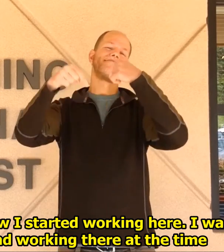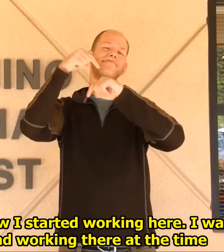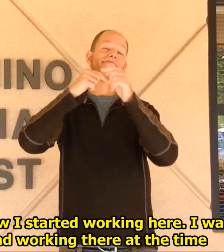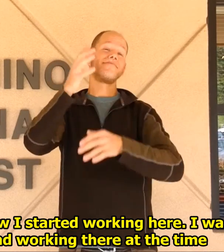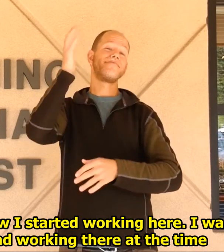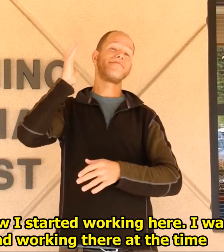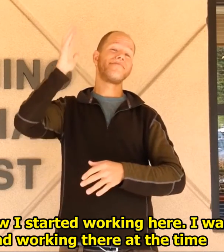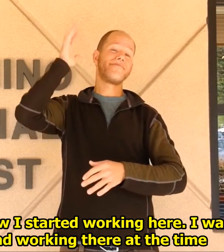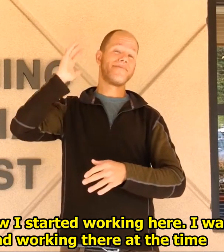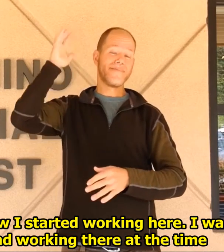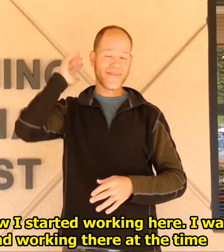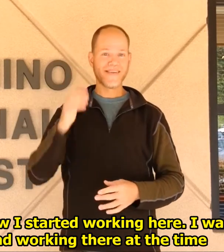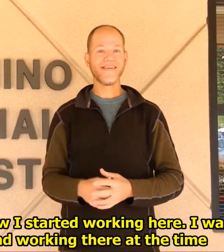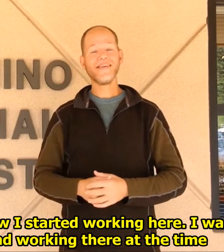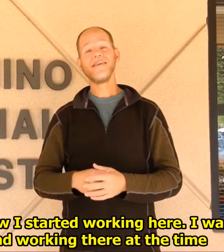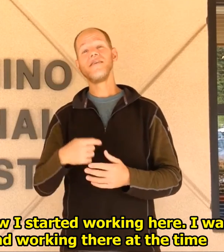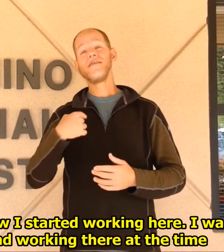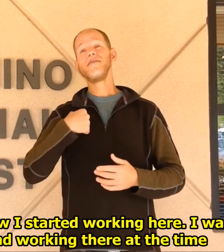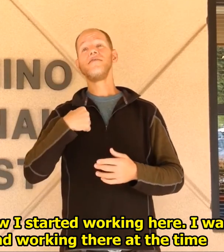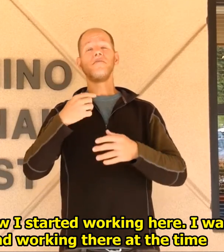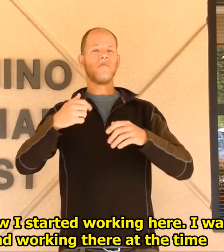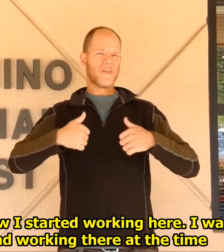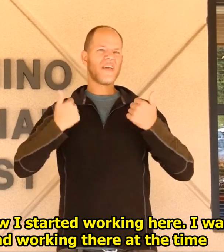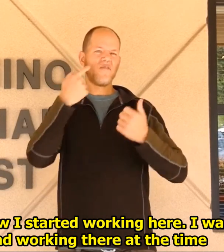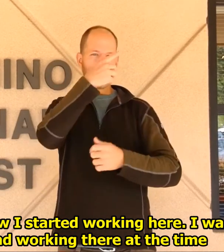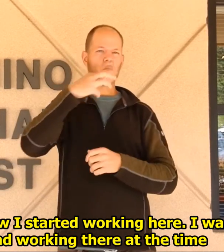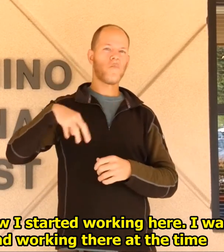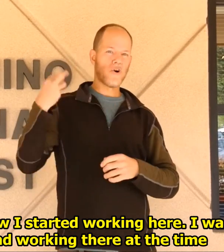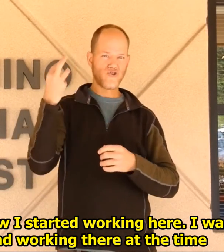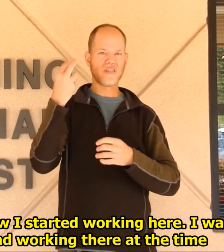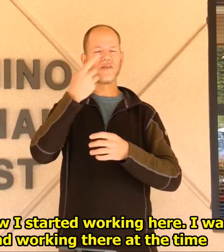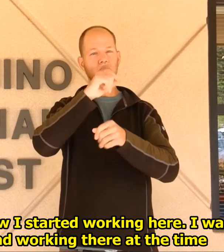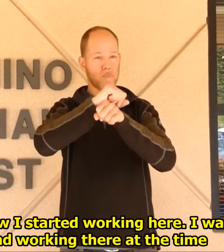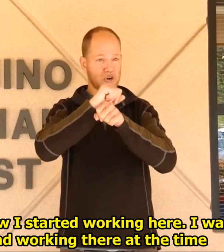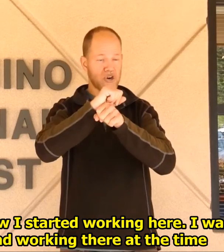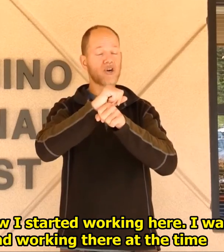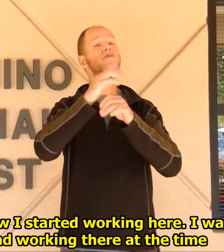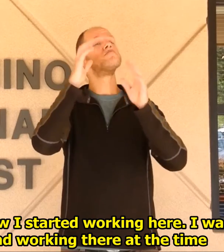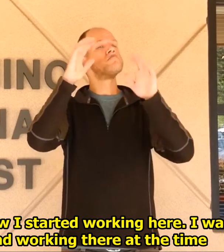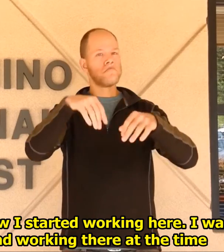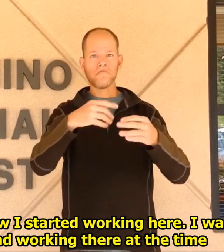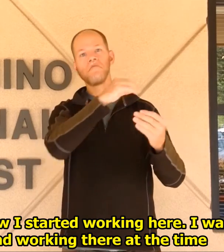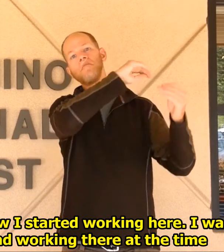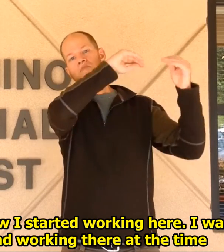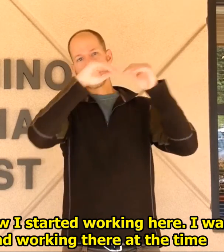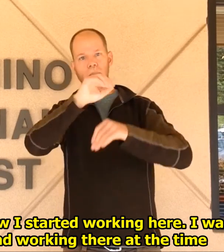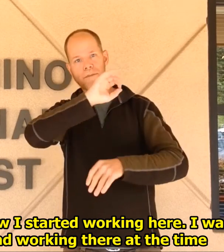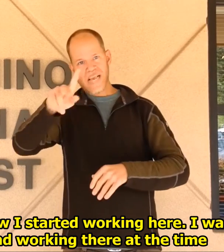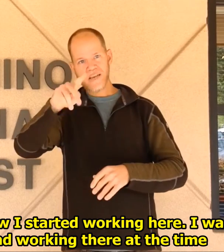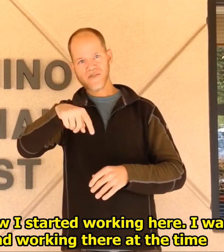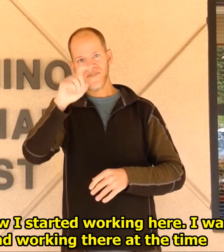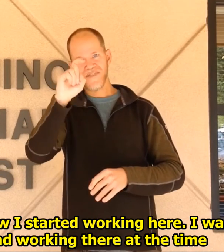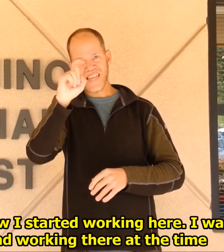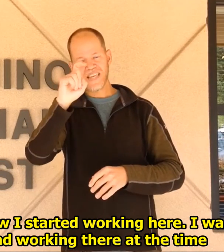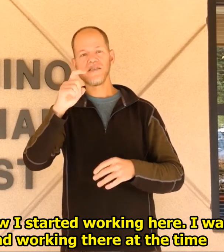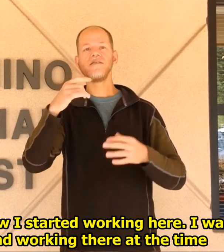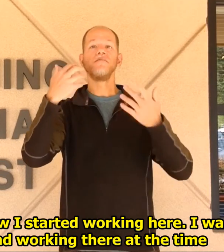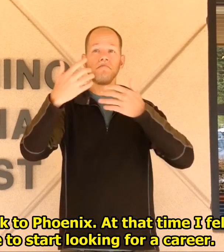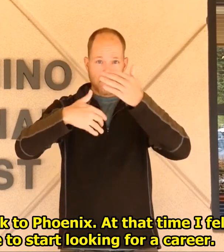You be wondering how I started working here. I was living in Washington and working there at the time and